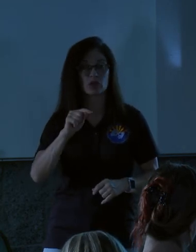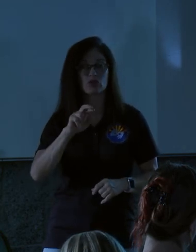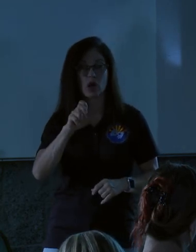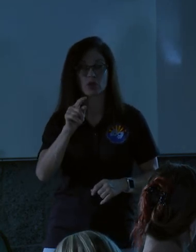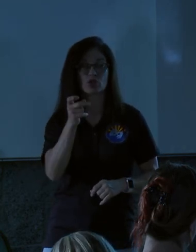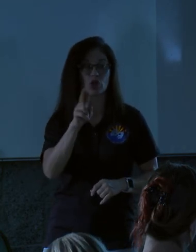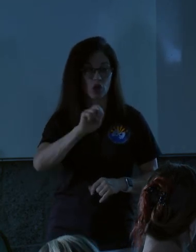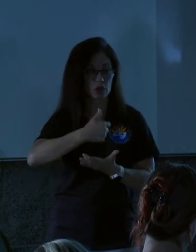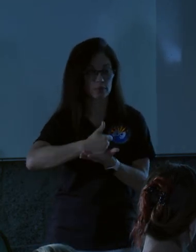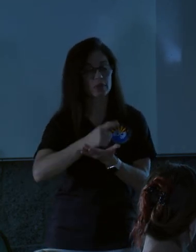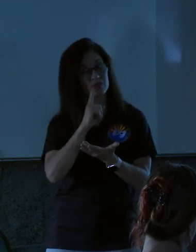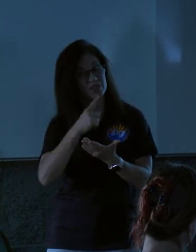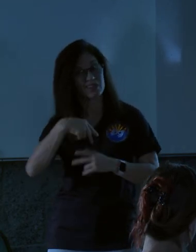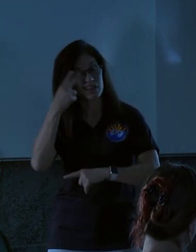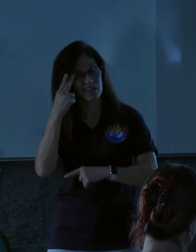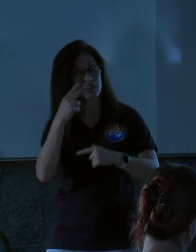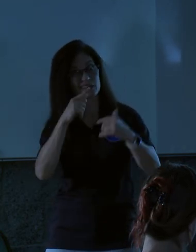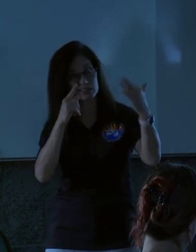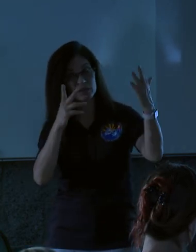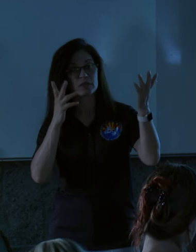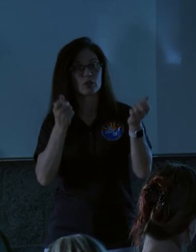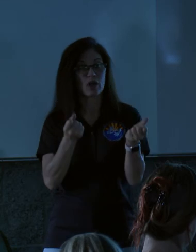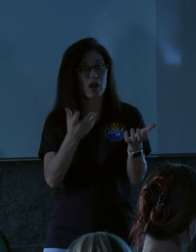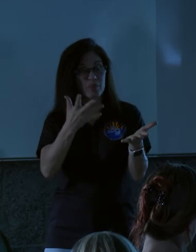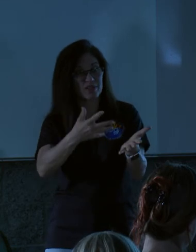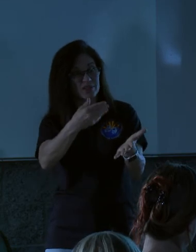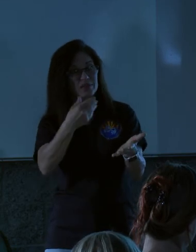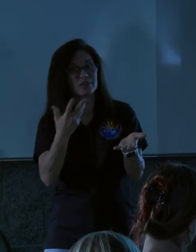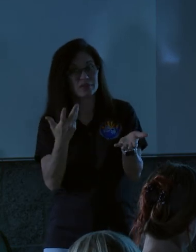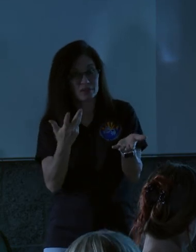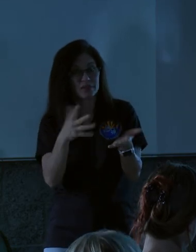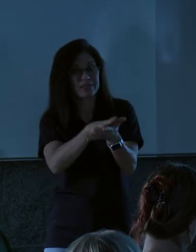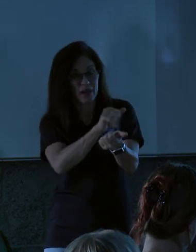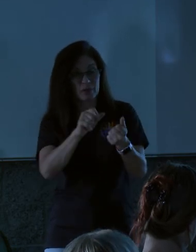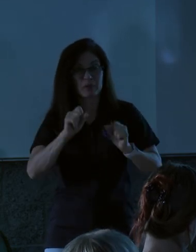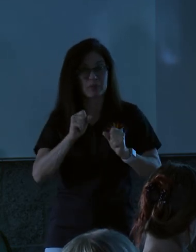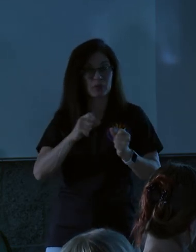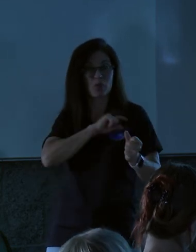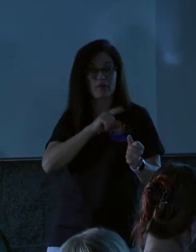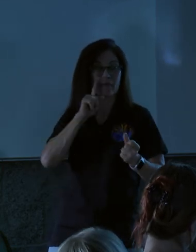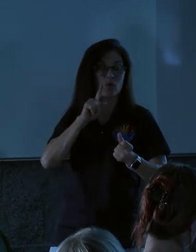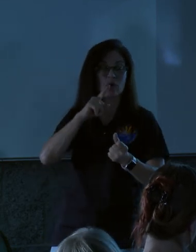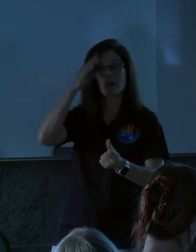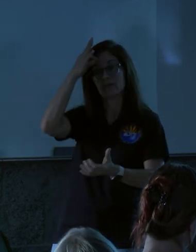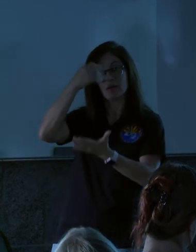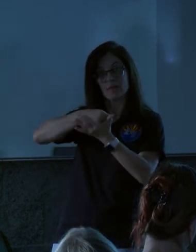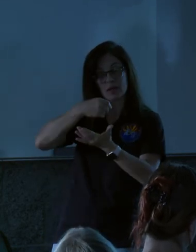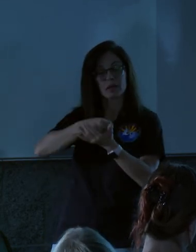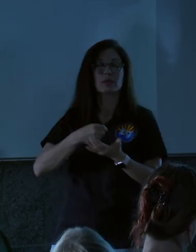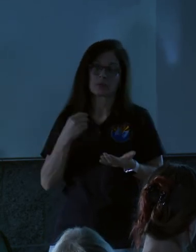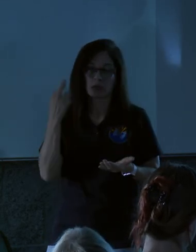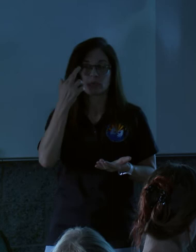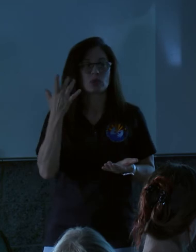And so that's a really high bar in terms of the amount of damage, the dollar amount of damage to be able to get federal funding. And